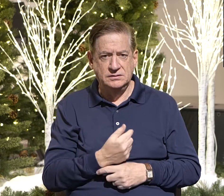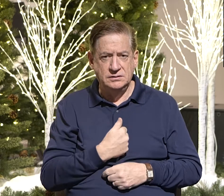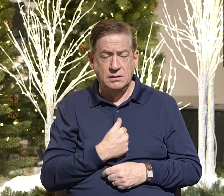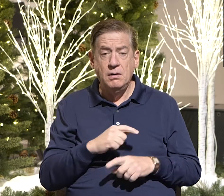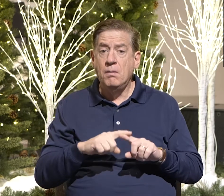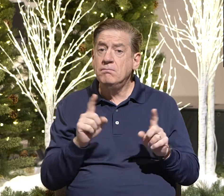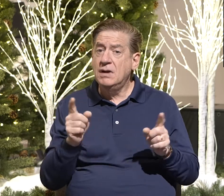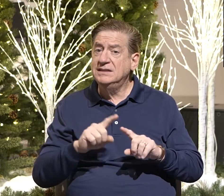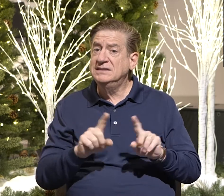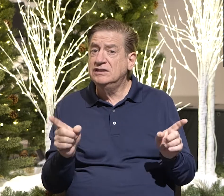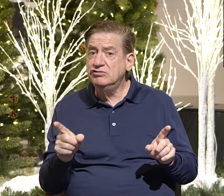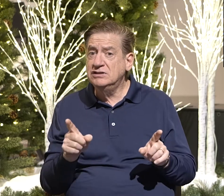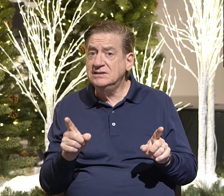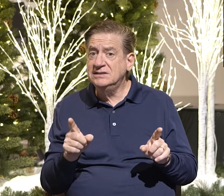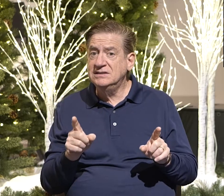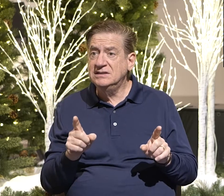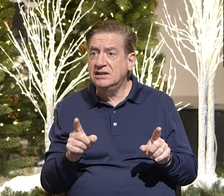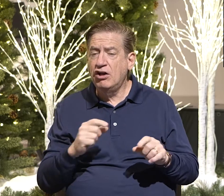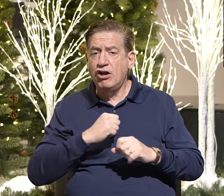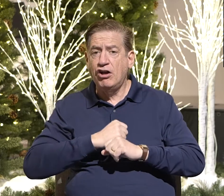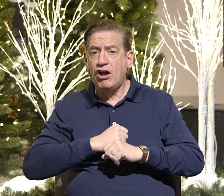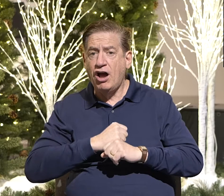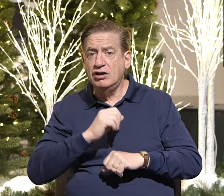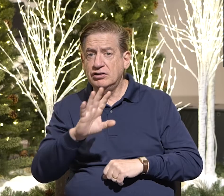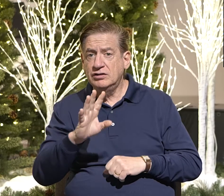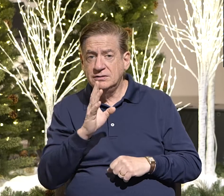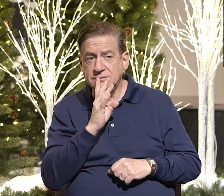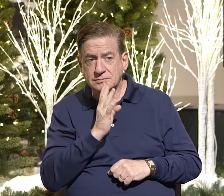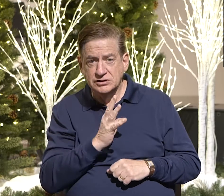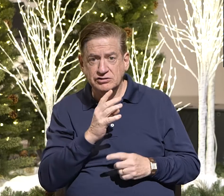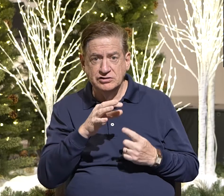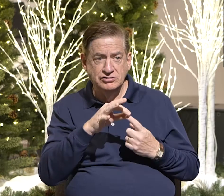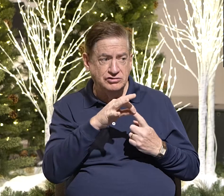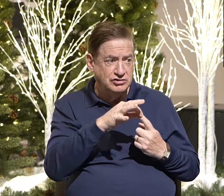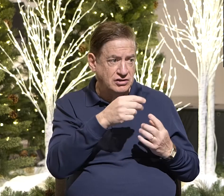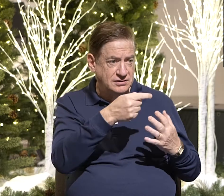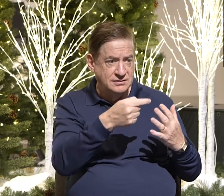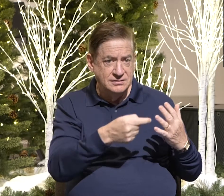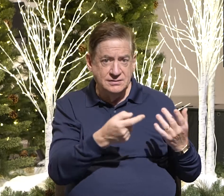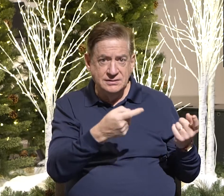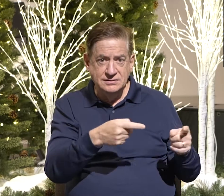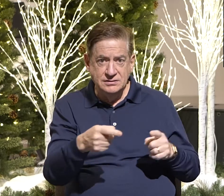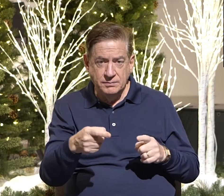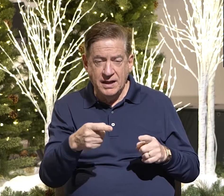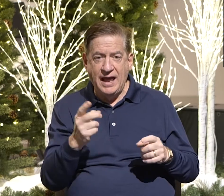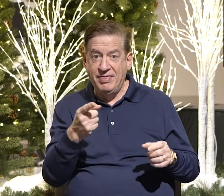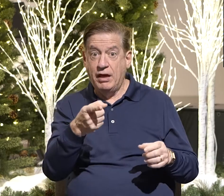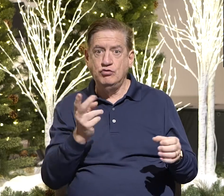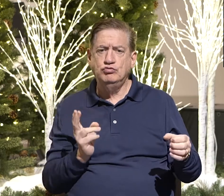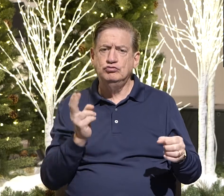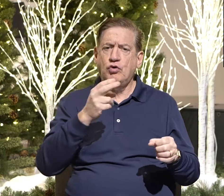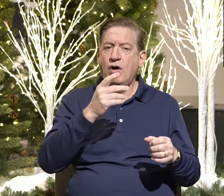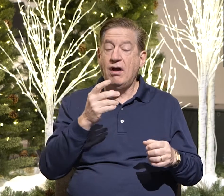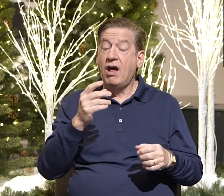But there's a difference between guarding your speech in certain circumstances and joining in on the folly.